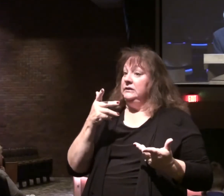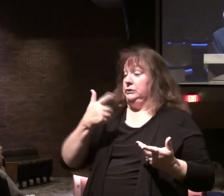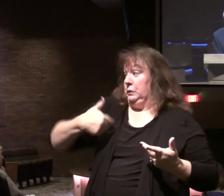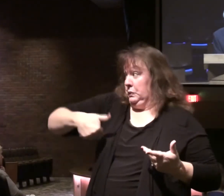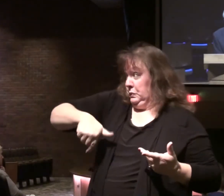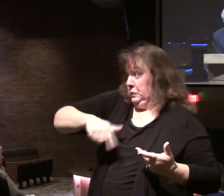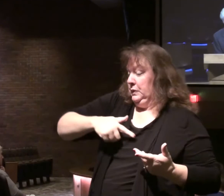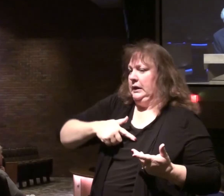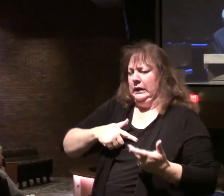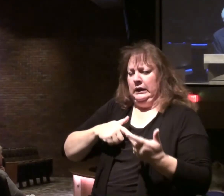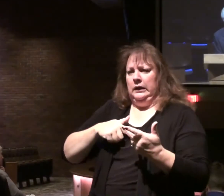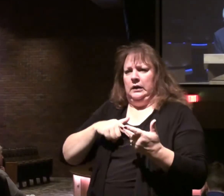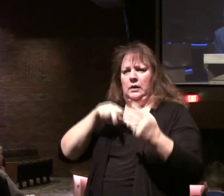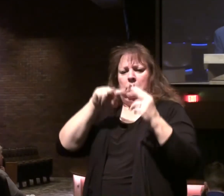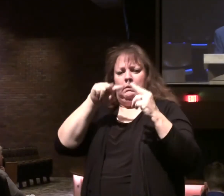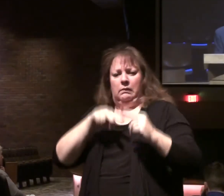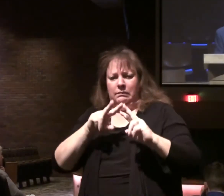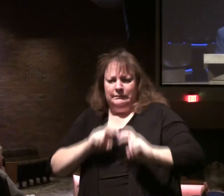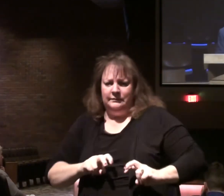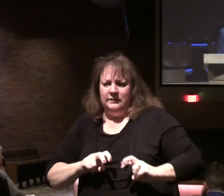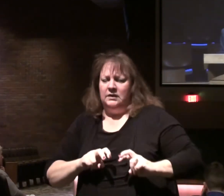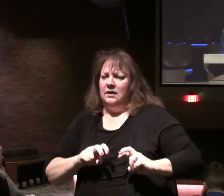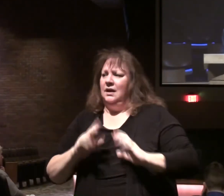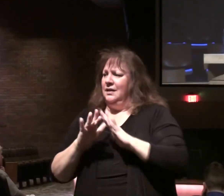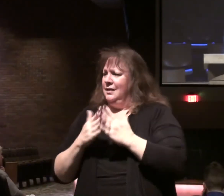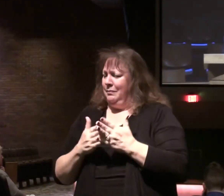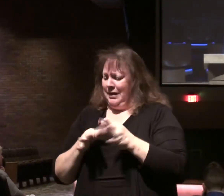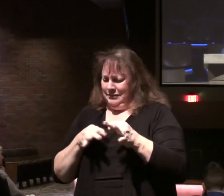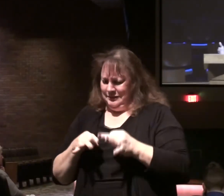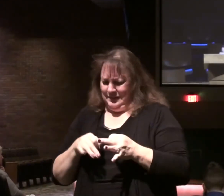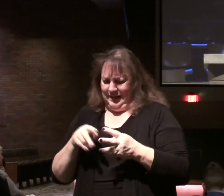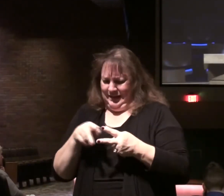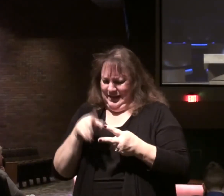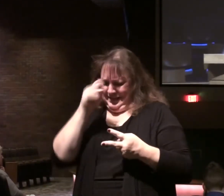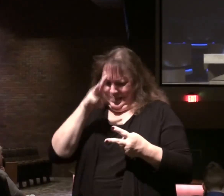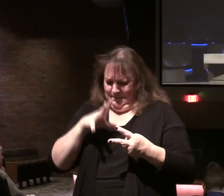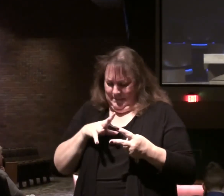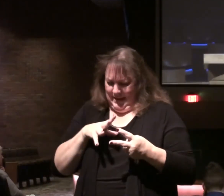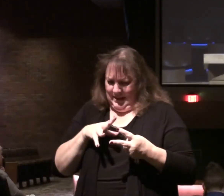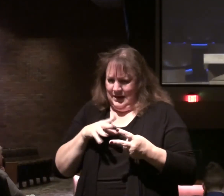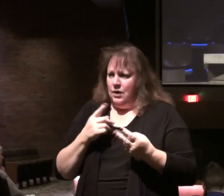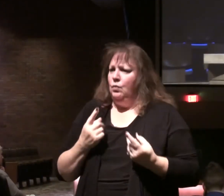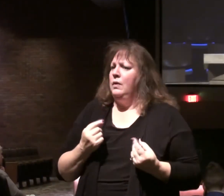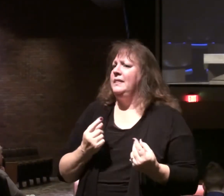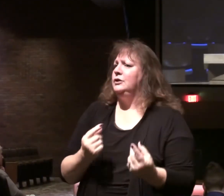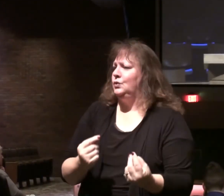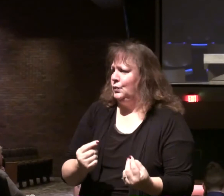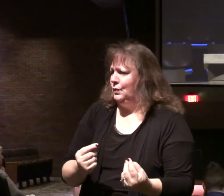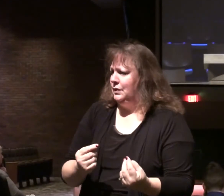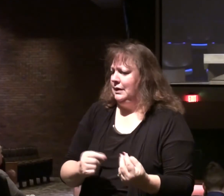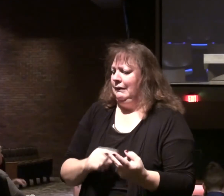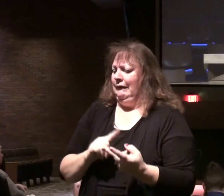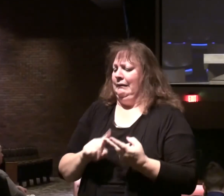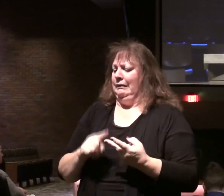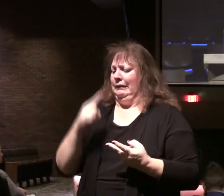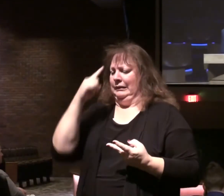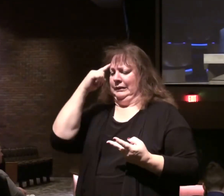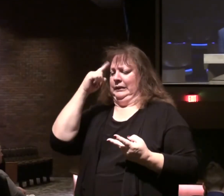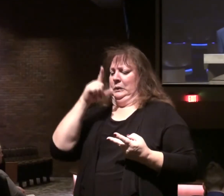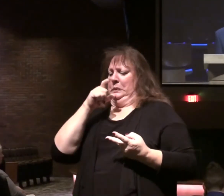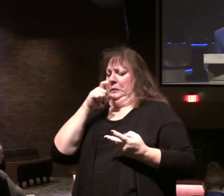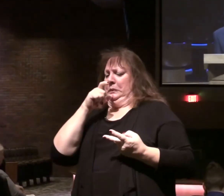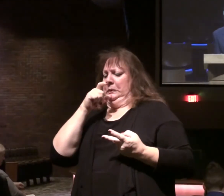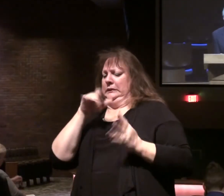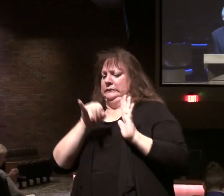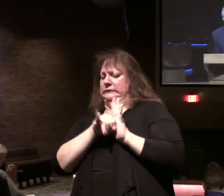is look at what the word says about these men in their ministry. And then we'll consider their identity.